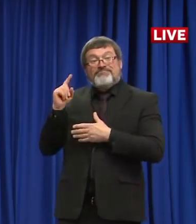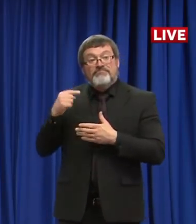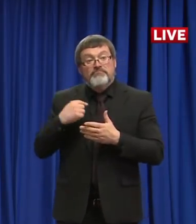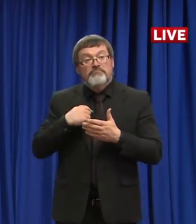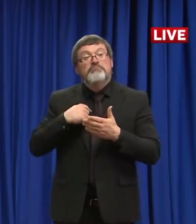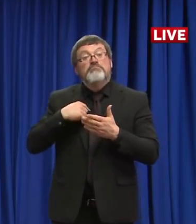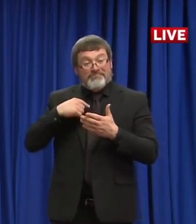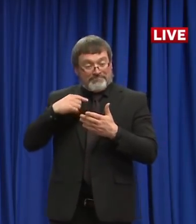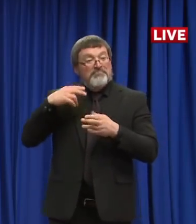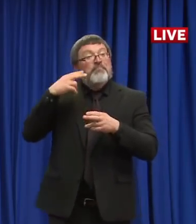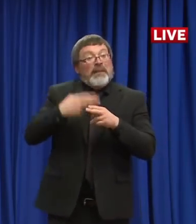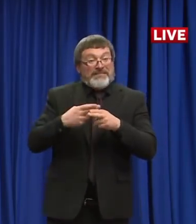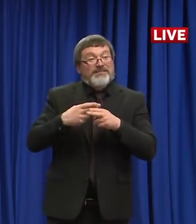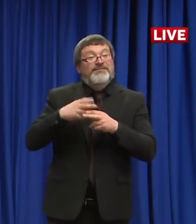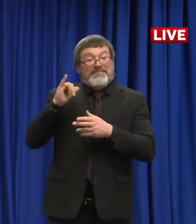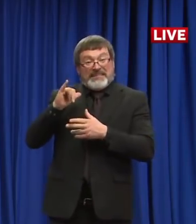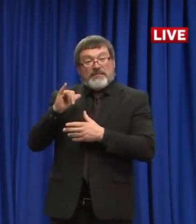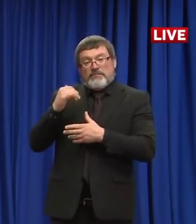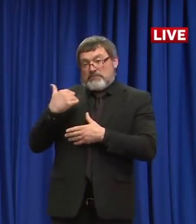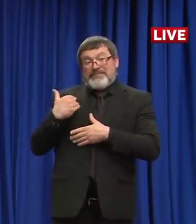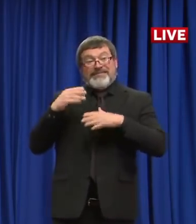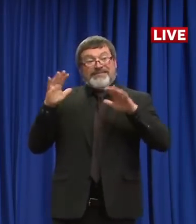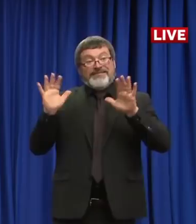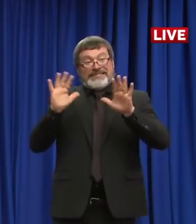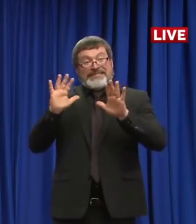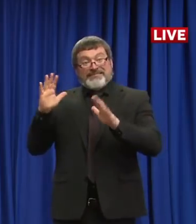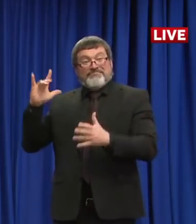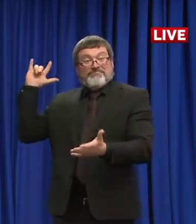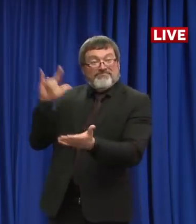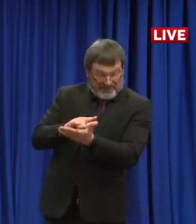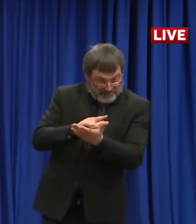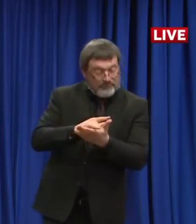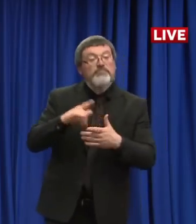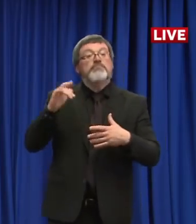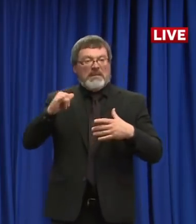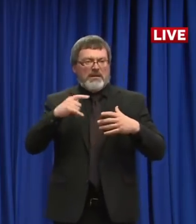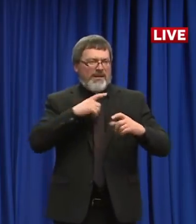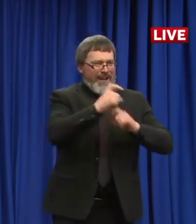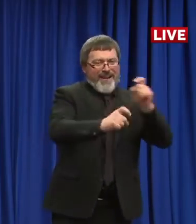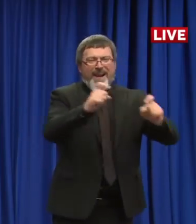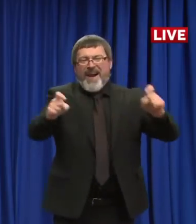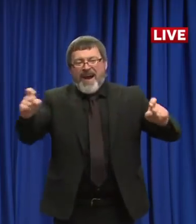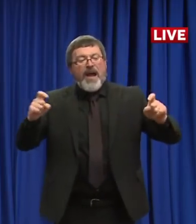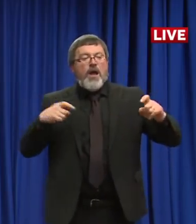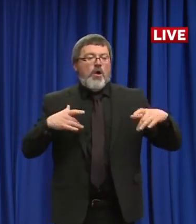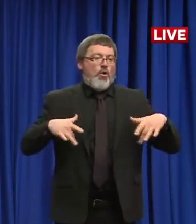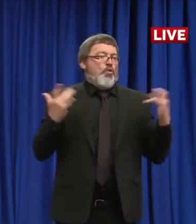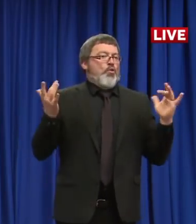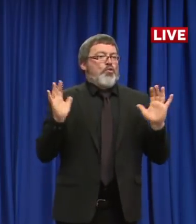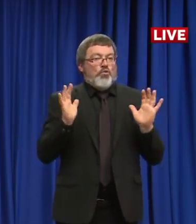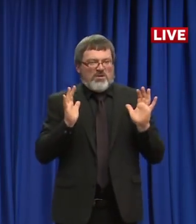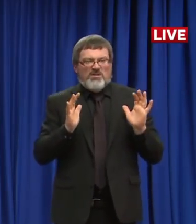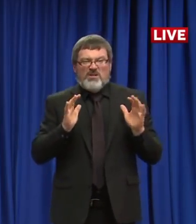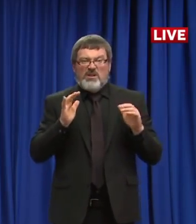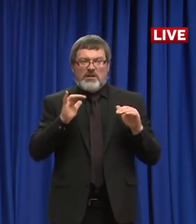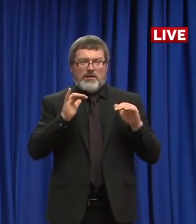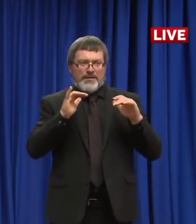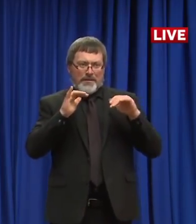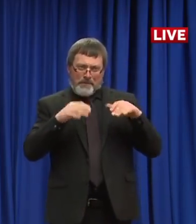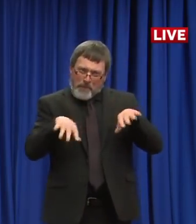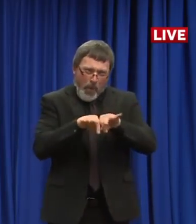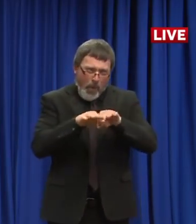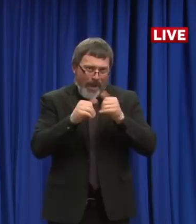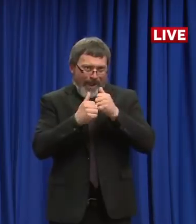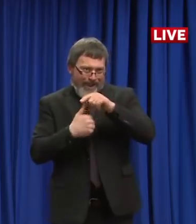mask, gloves, a lot of different opportunities, especially for our frontline workers. We hear often of making sure people